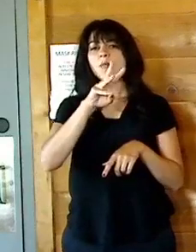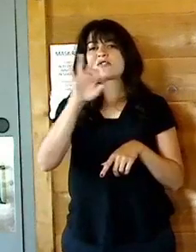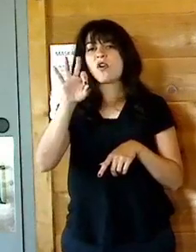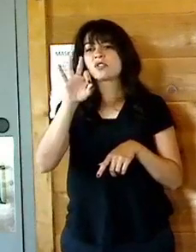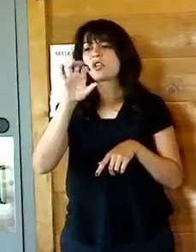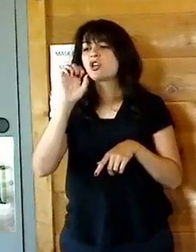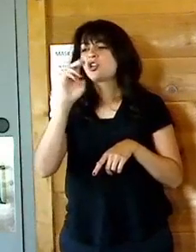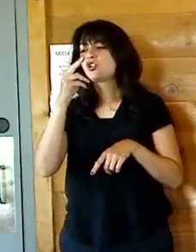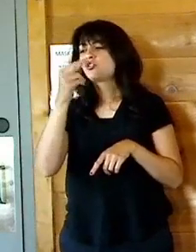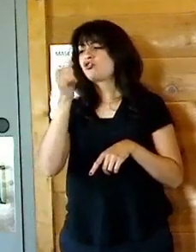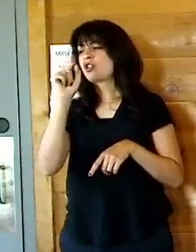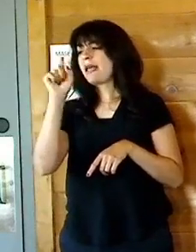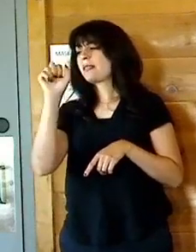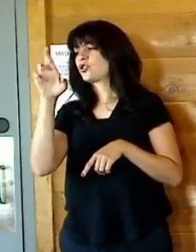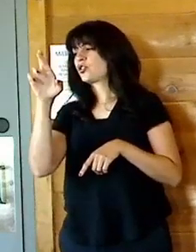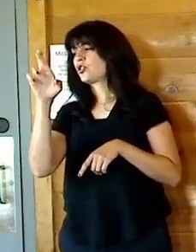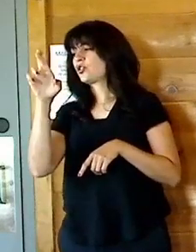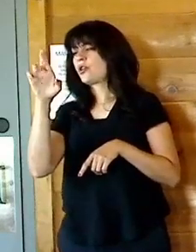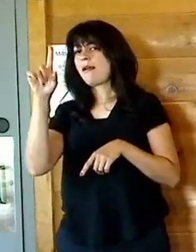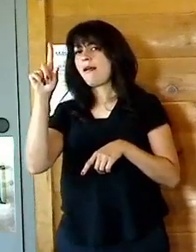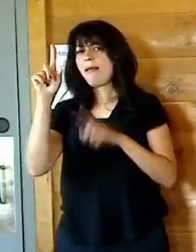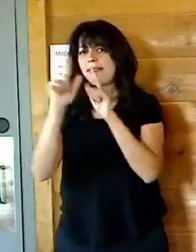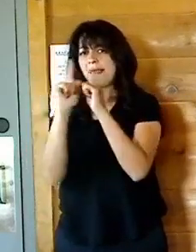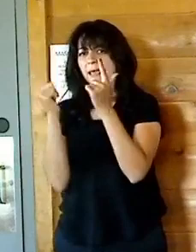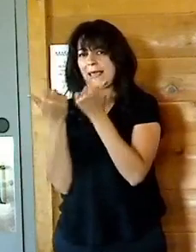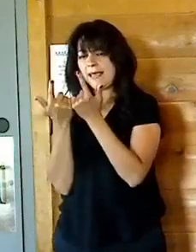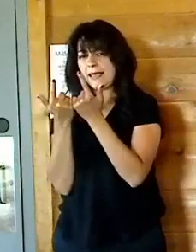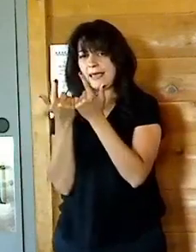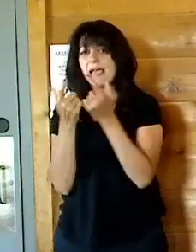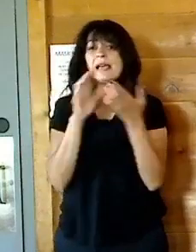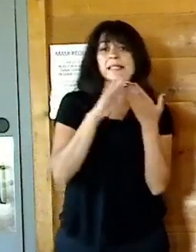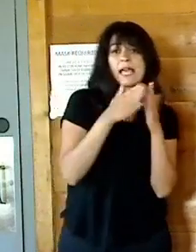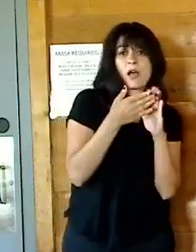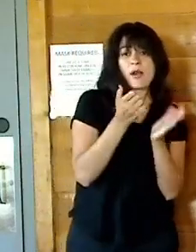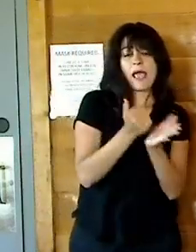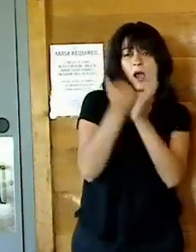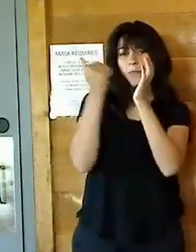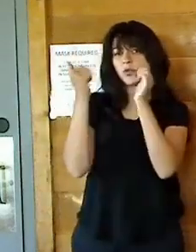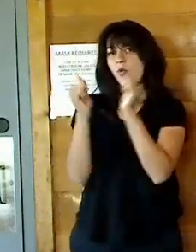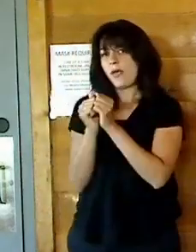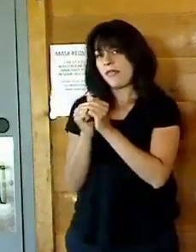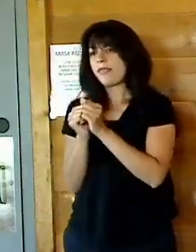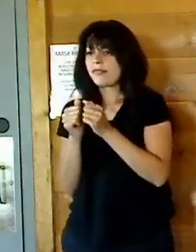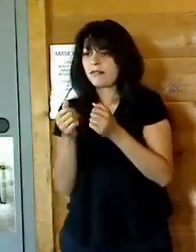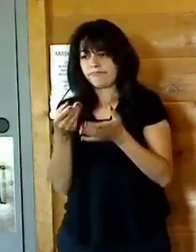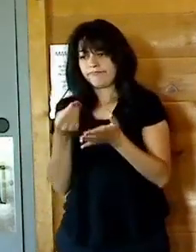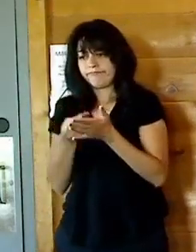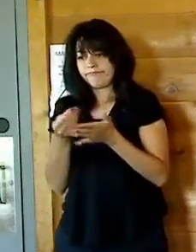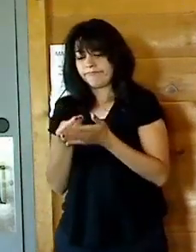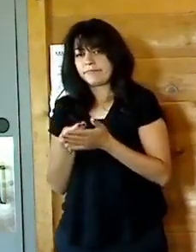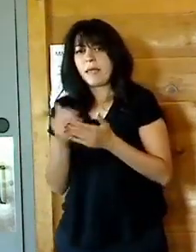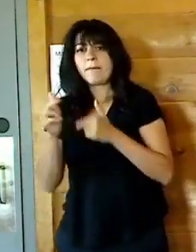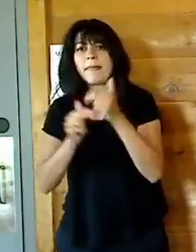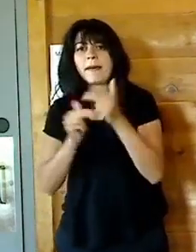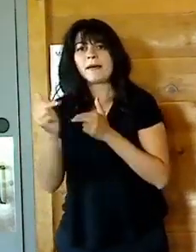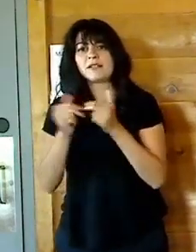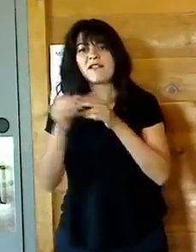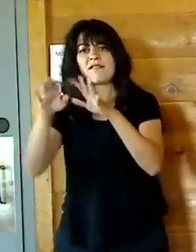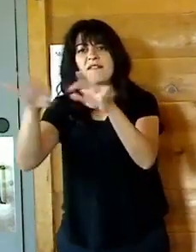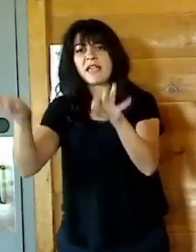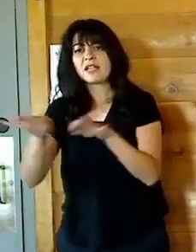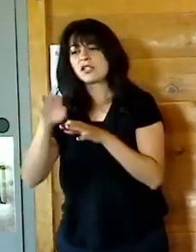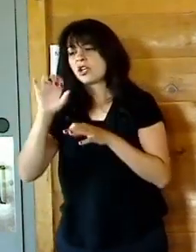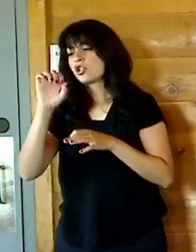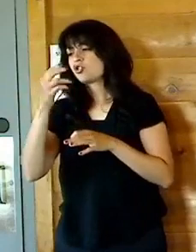Yes. What should, I mean the county helped with resources to build the Challenger field. But go ahead. Absolutely. But actually going off of Mrs.